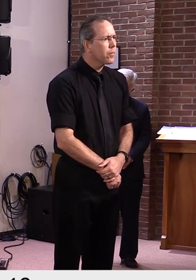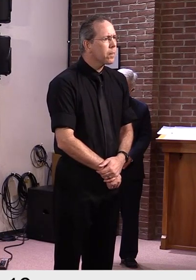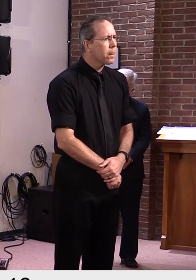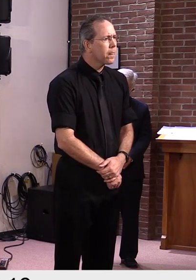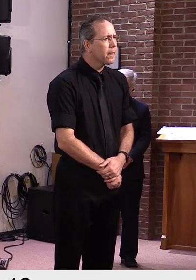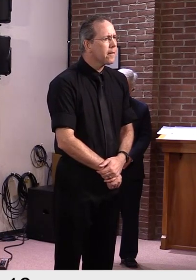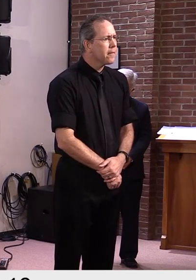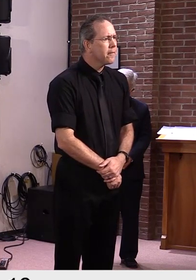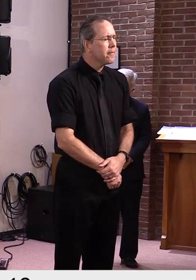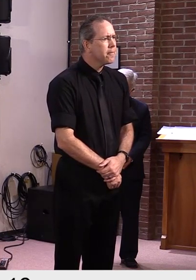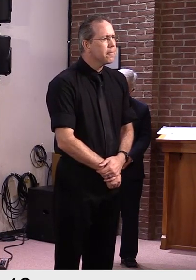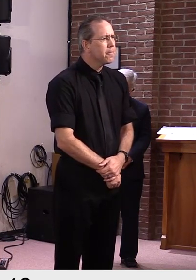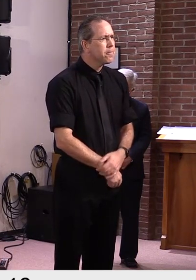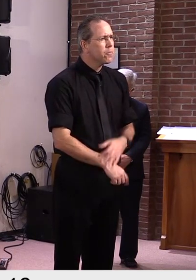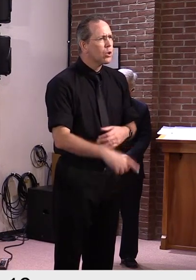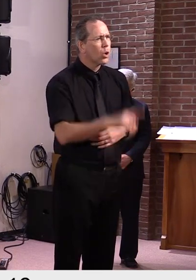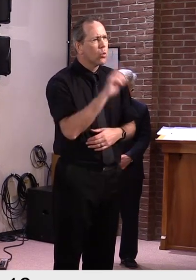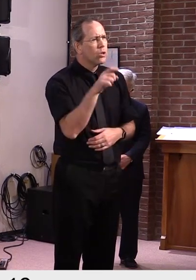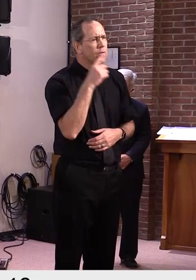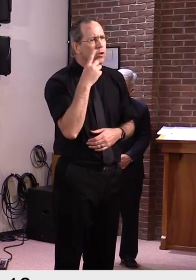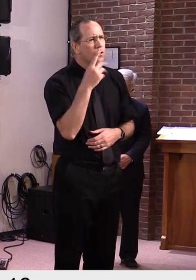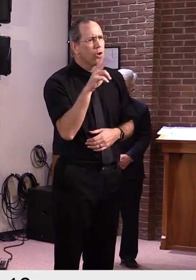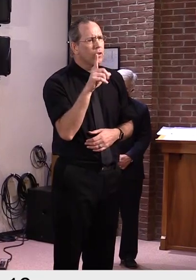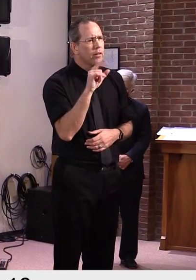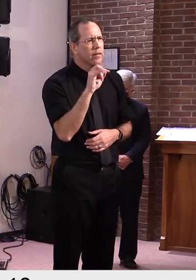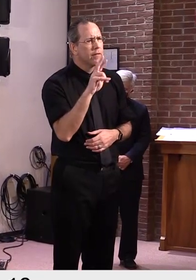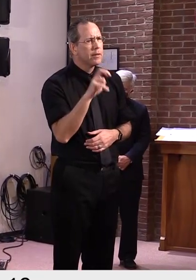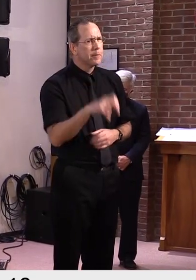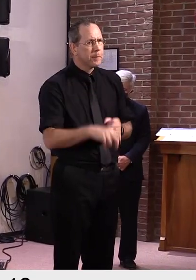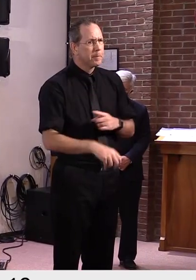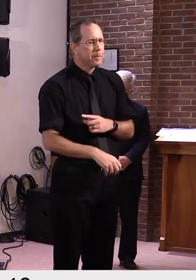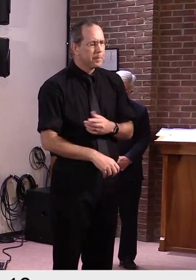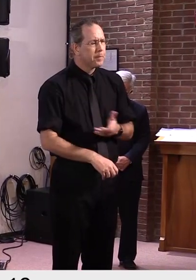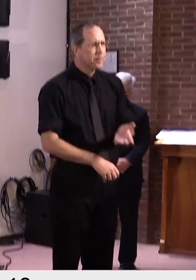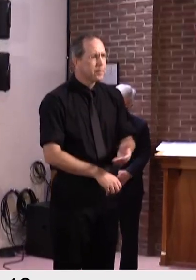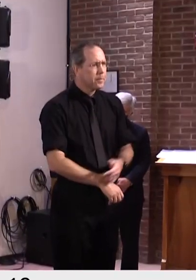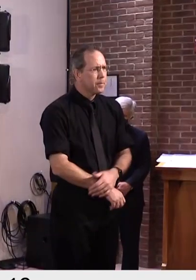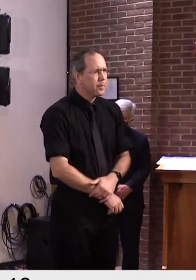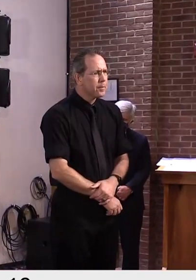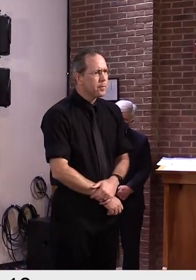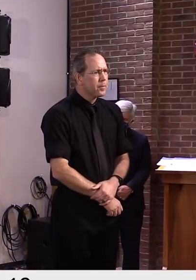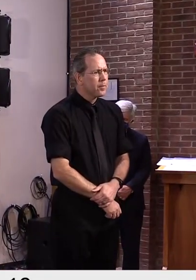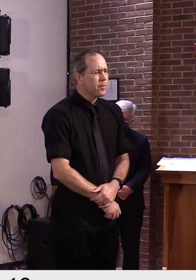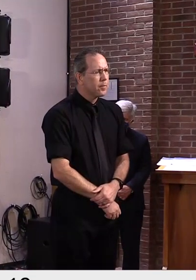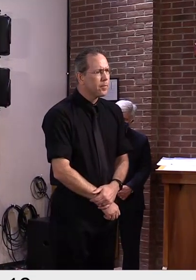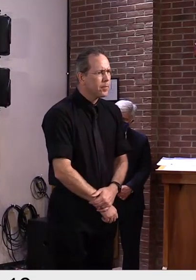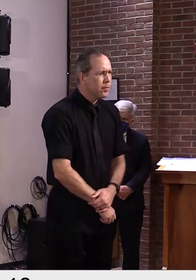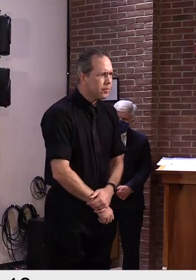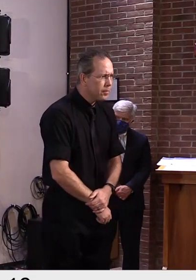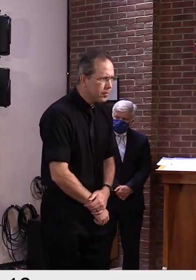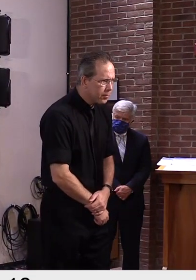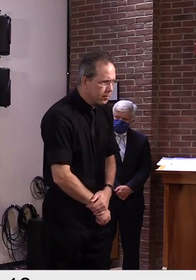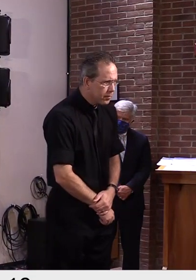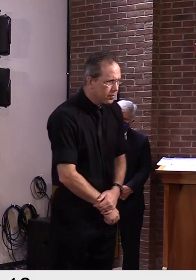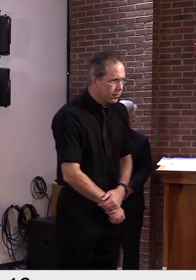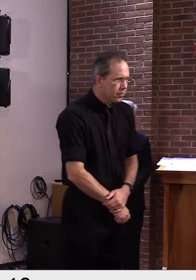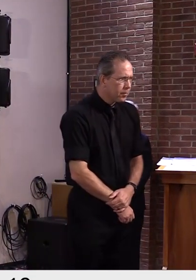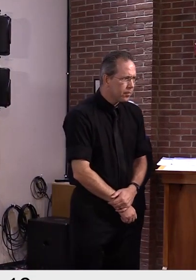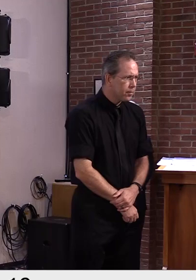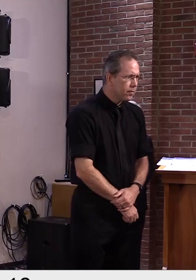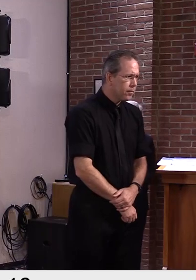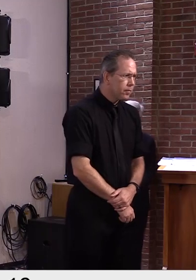Doctor, um, a lot of experts are expecting a vaccine in the next few months or even early 2021.